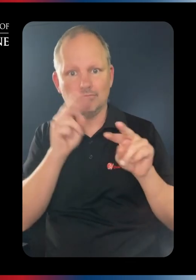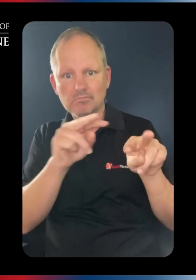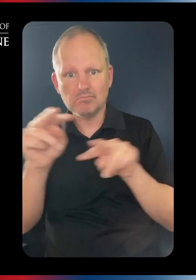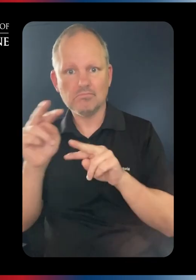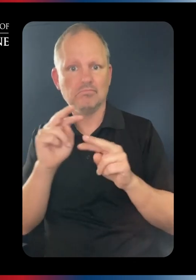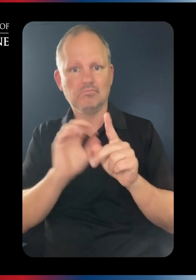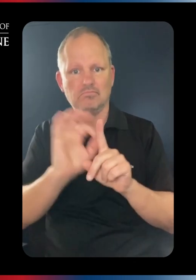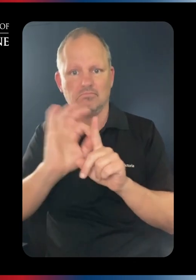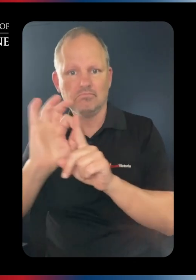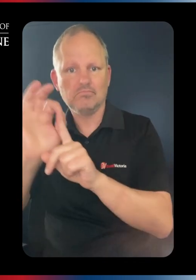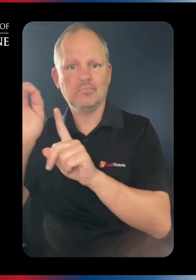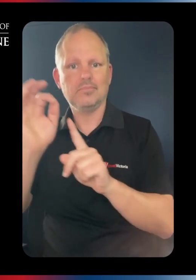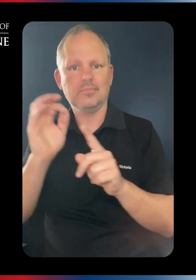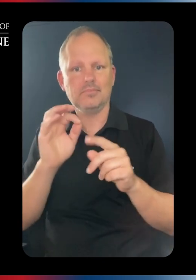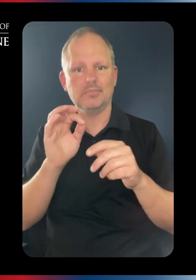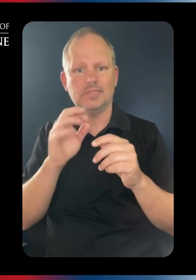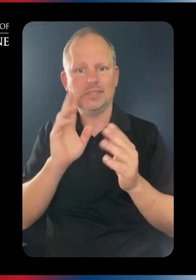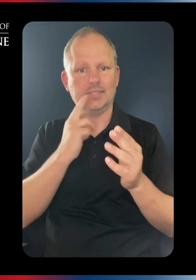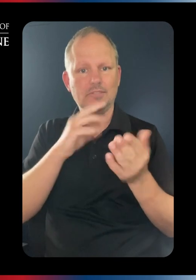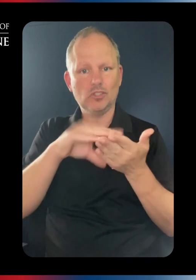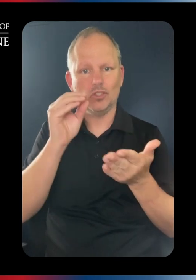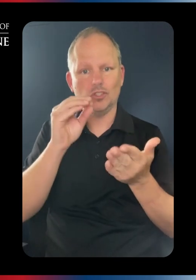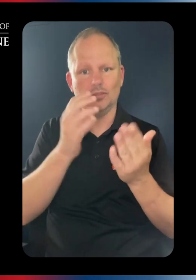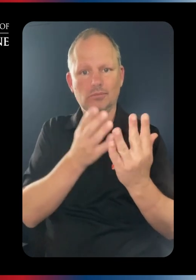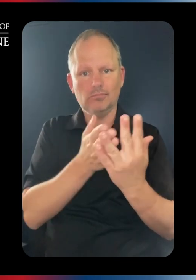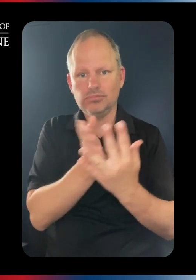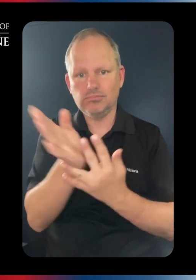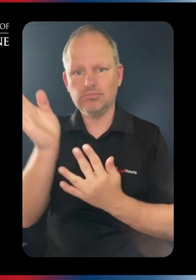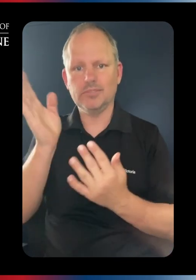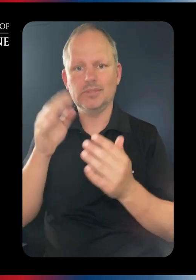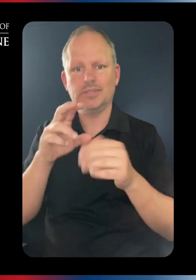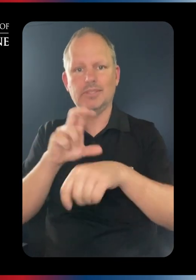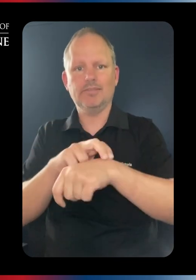hopefully seeing improvements to access for Deaf students in TAFE. ...